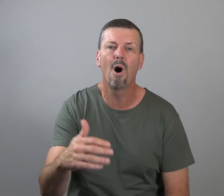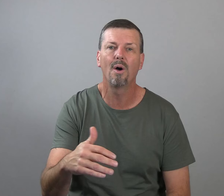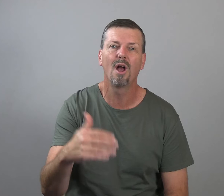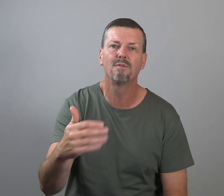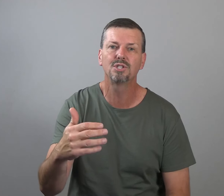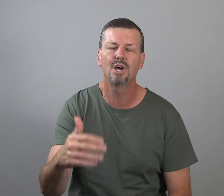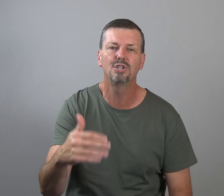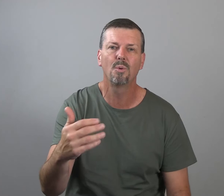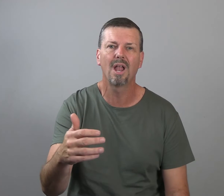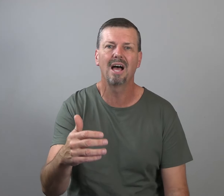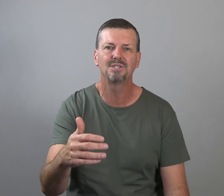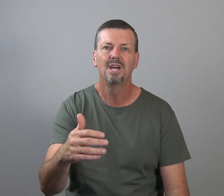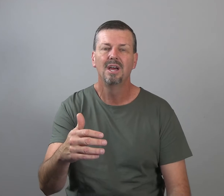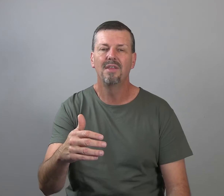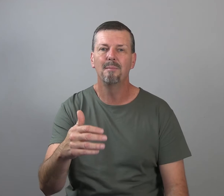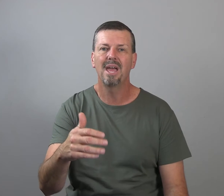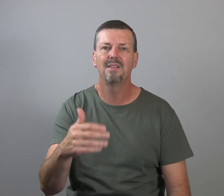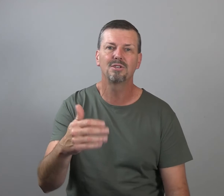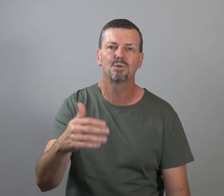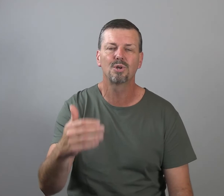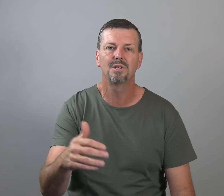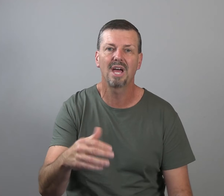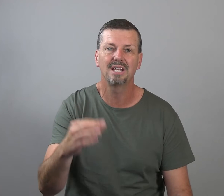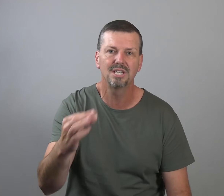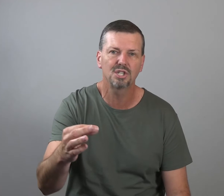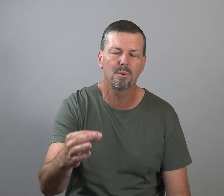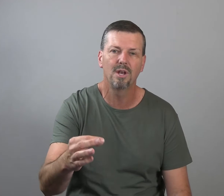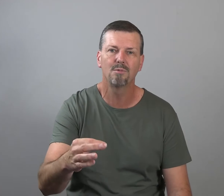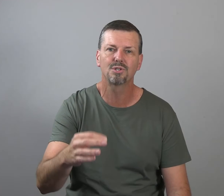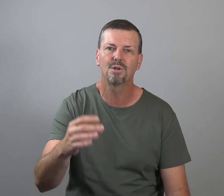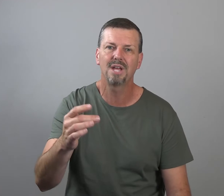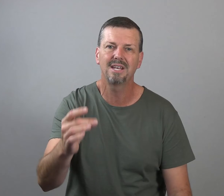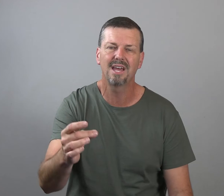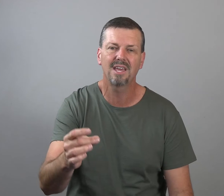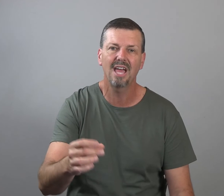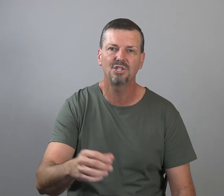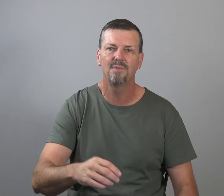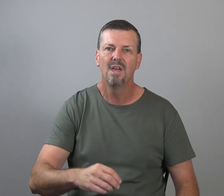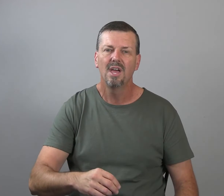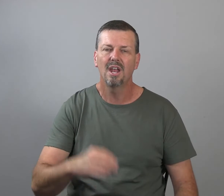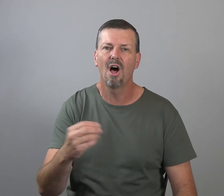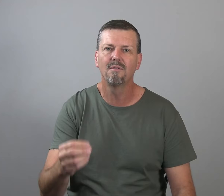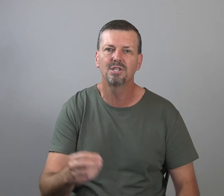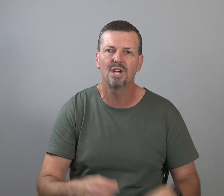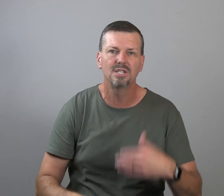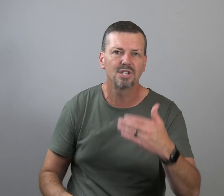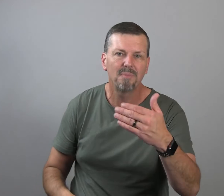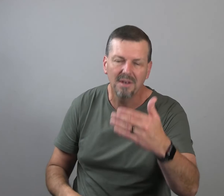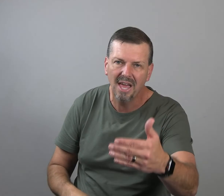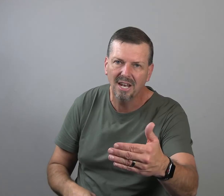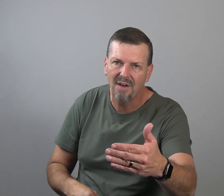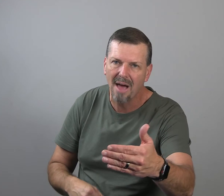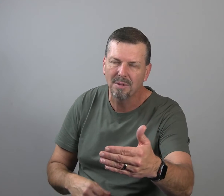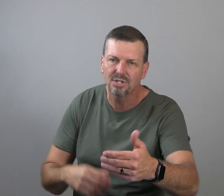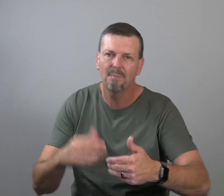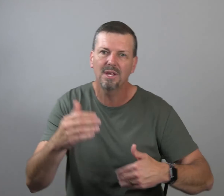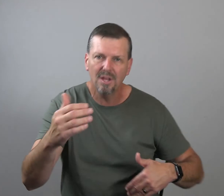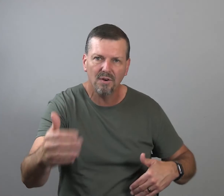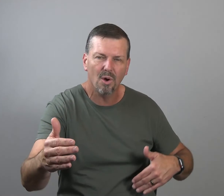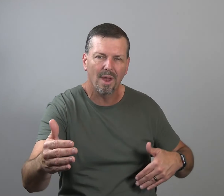wall. And all of a sudden, you realized that, man, this was going to take discipline. It was going to take dedication. And all of a sudden, something negative happened. Something difficult